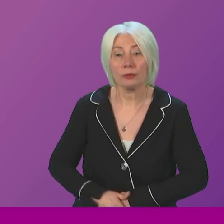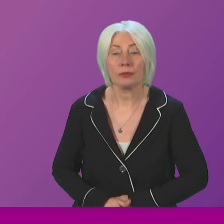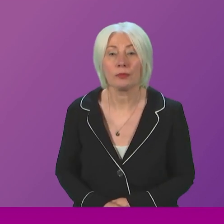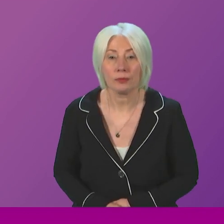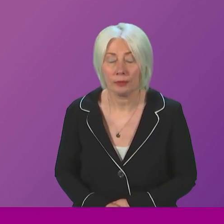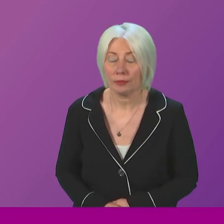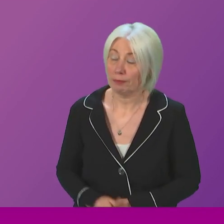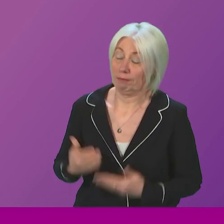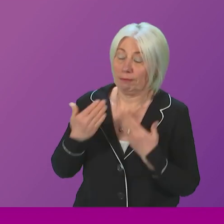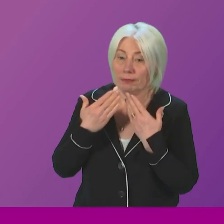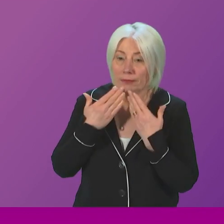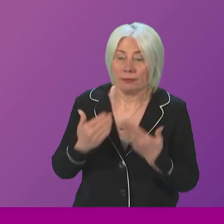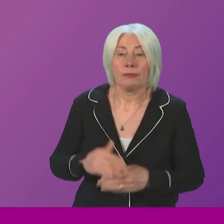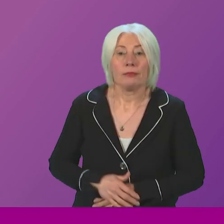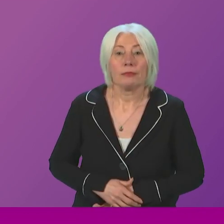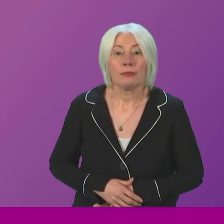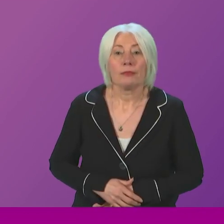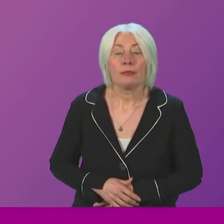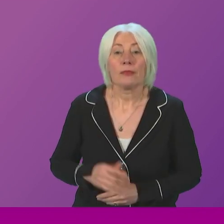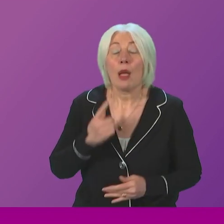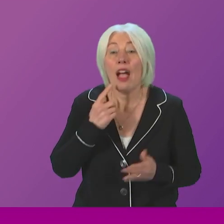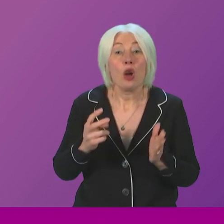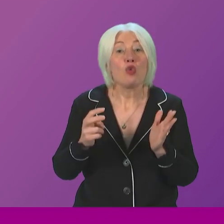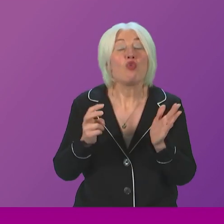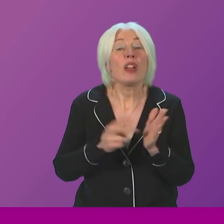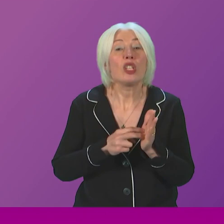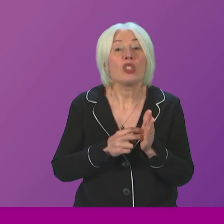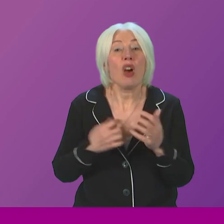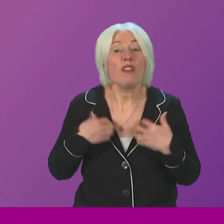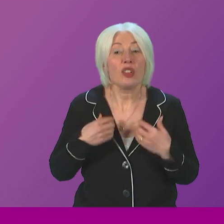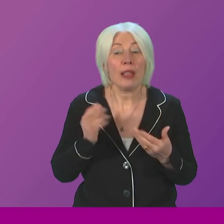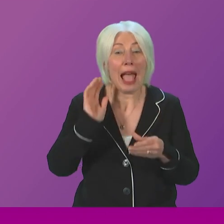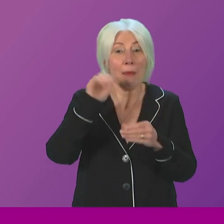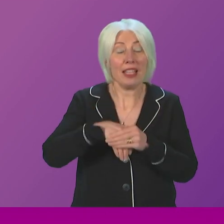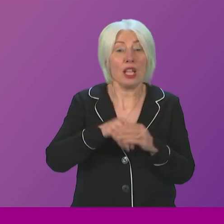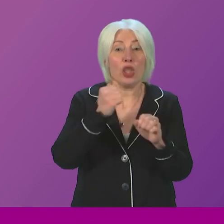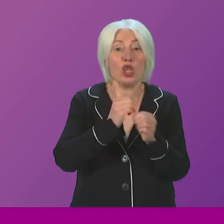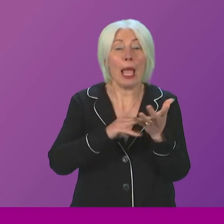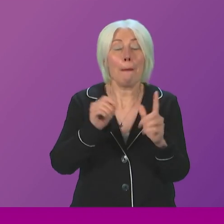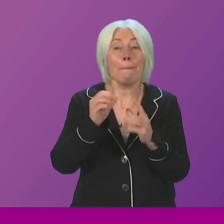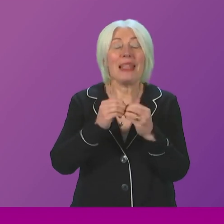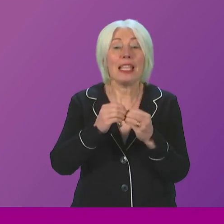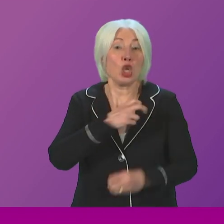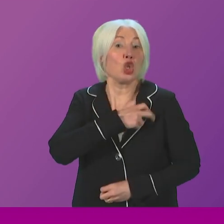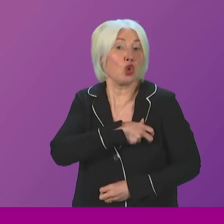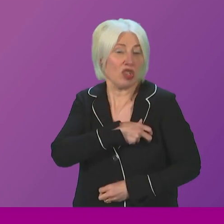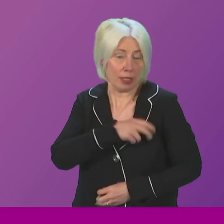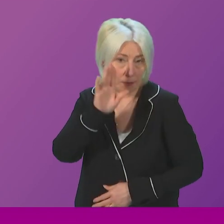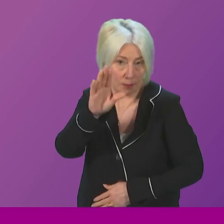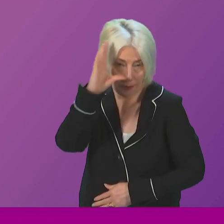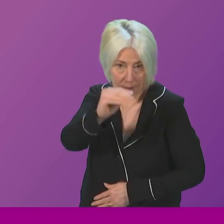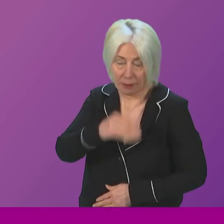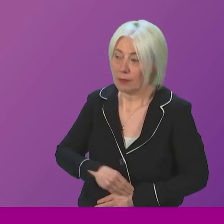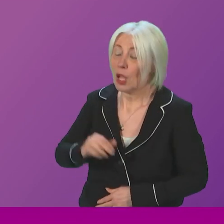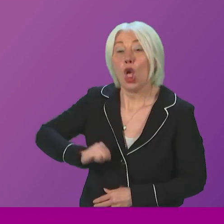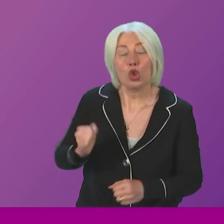Thank you, President Officer. I refer to my register of interest as I'm a member of the GMB Trade Union. To ask the First Minister whether the Scottish